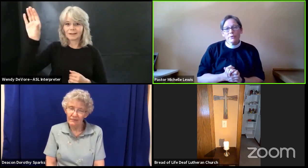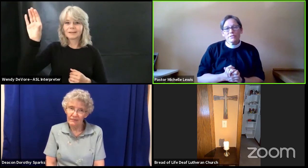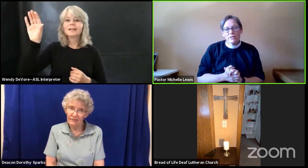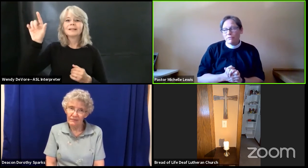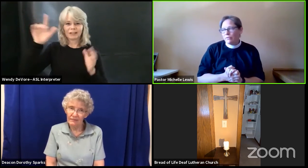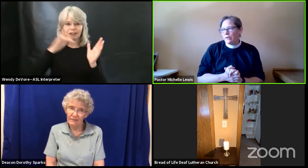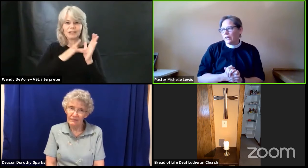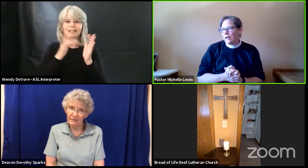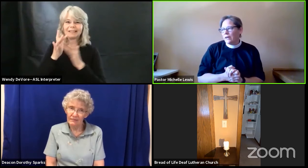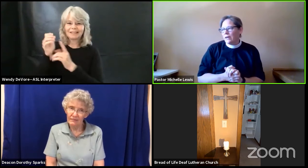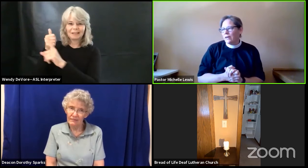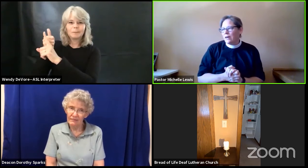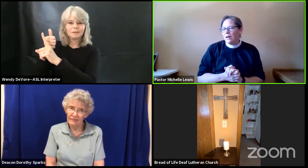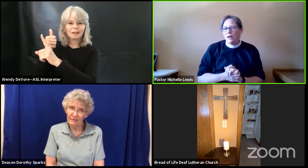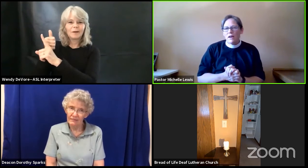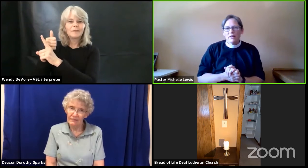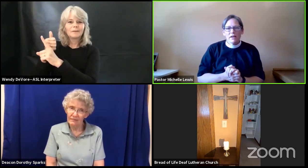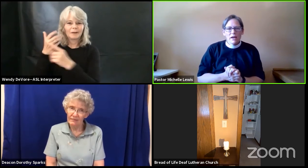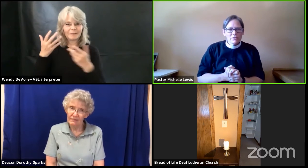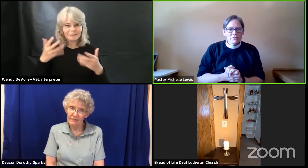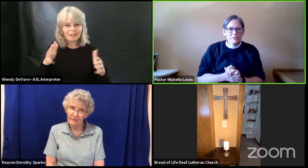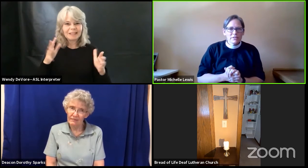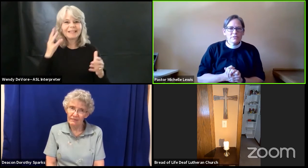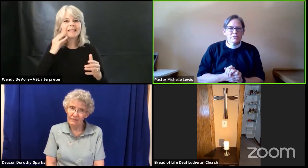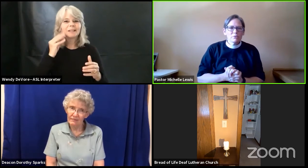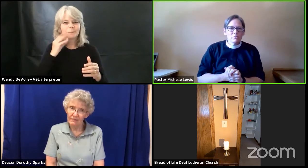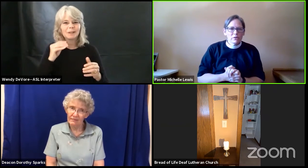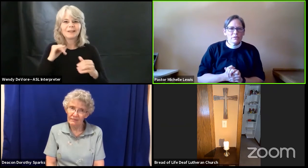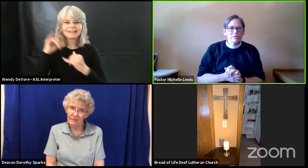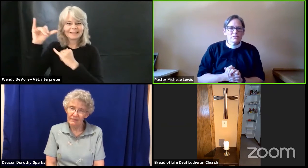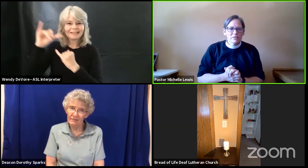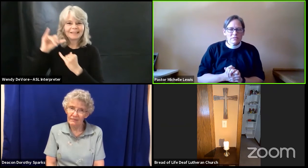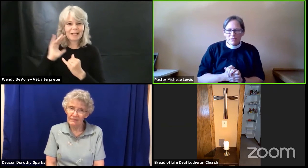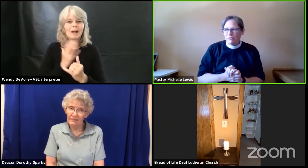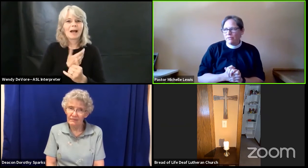suffering and enters into the world's suffering.